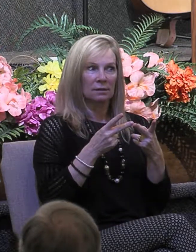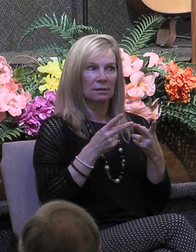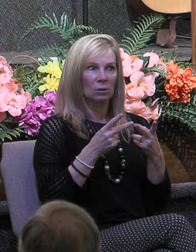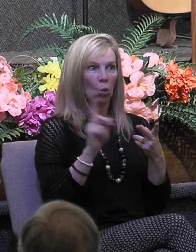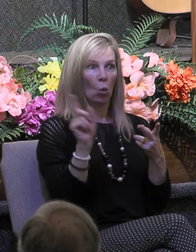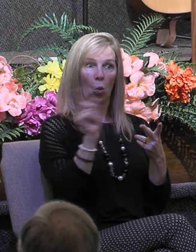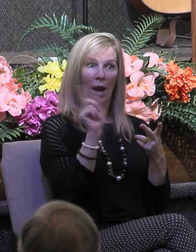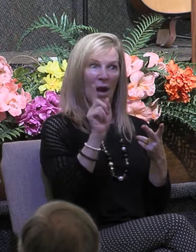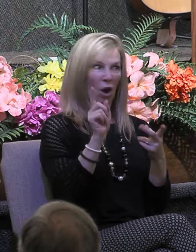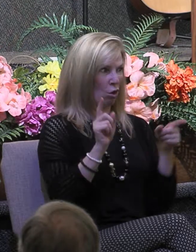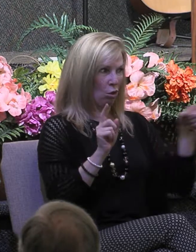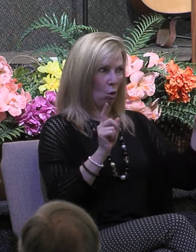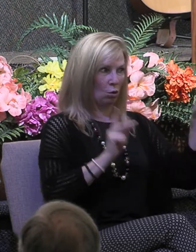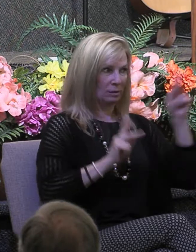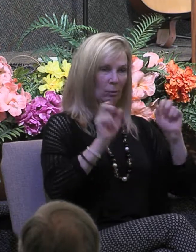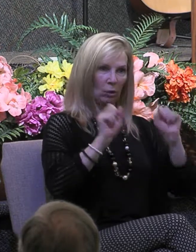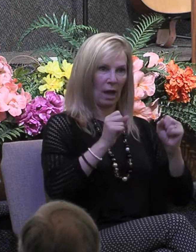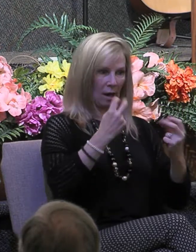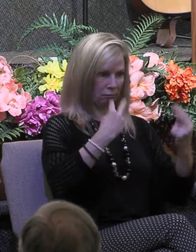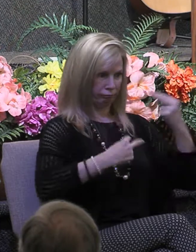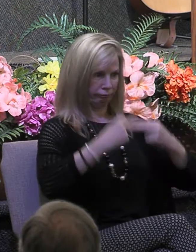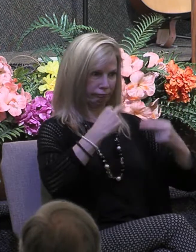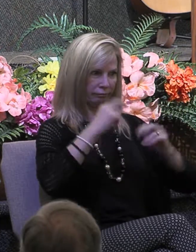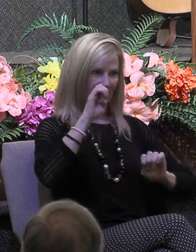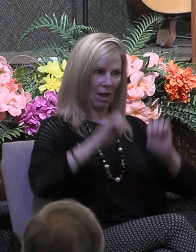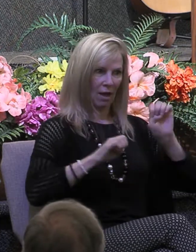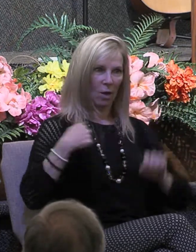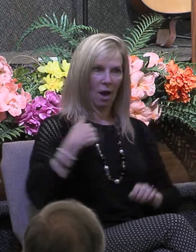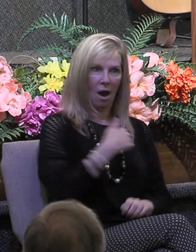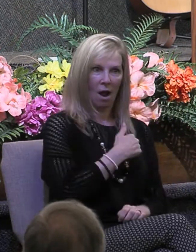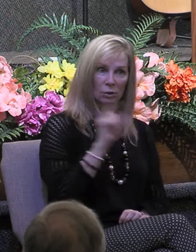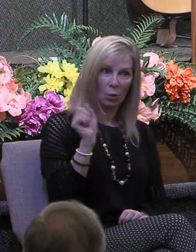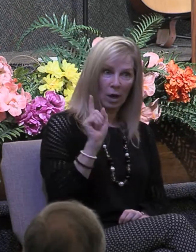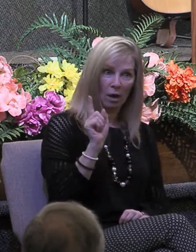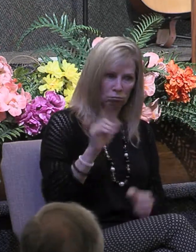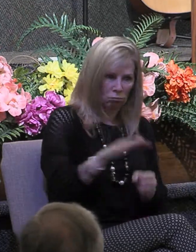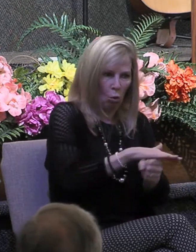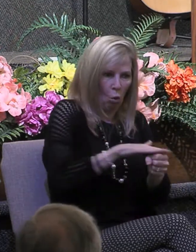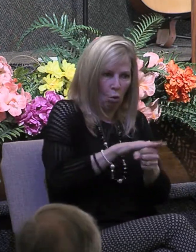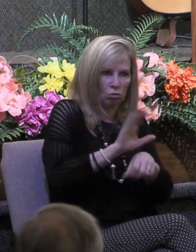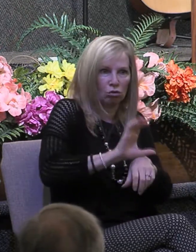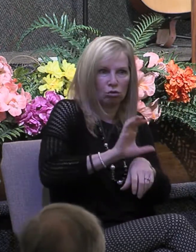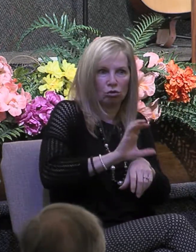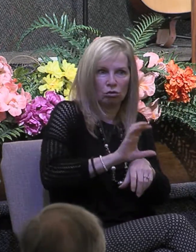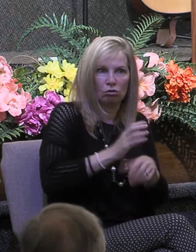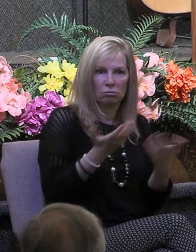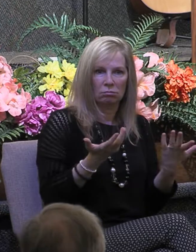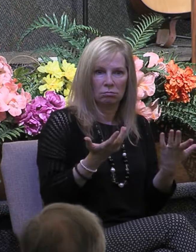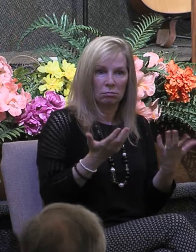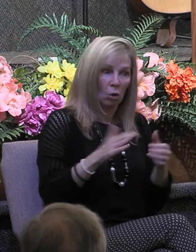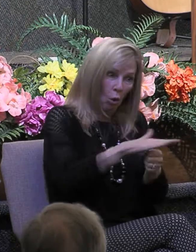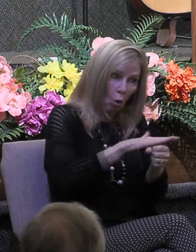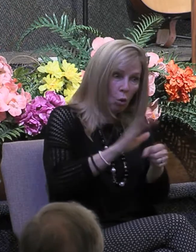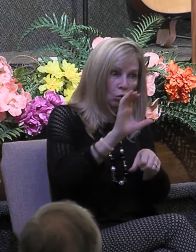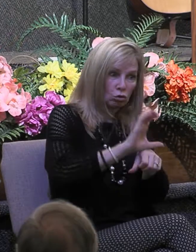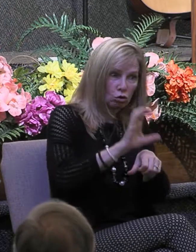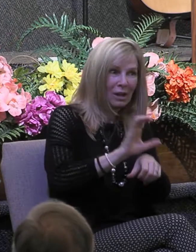context of the local church. Because it is at the level of the local church where the reality of our